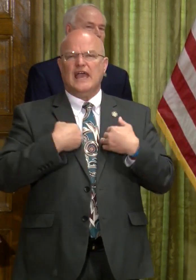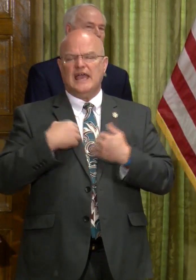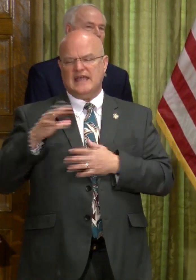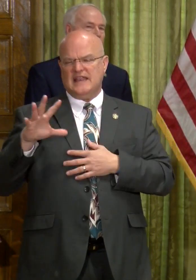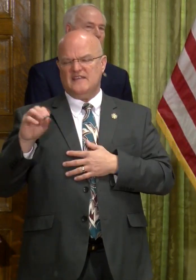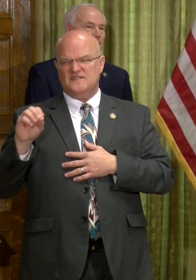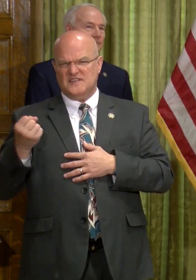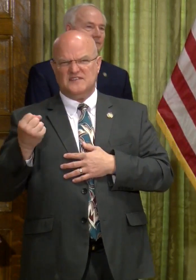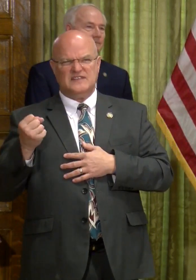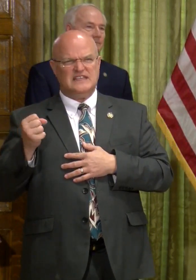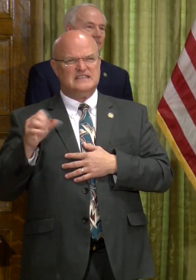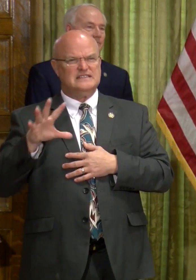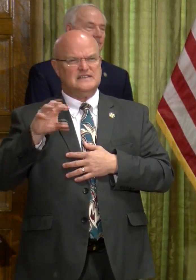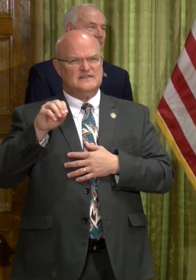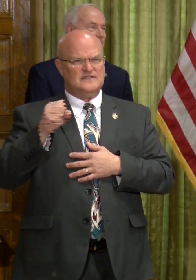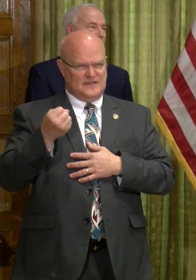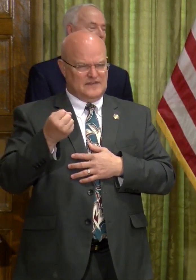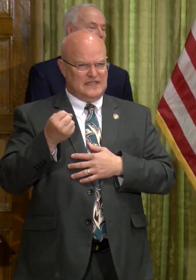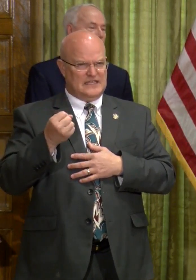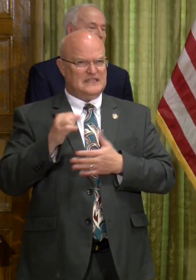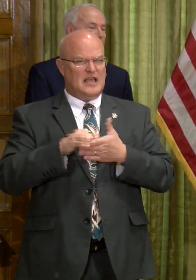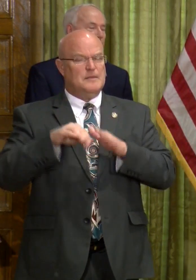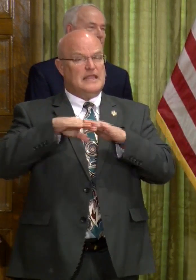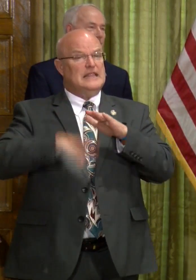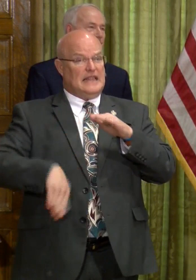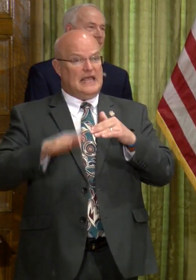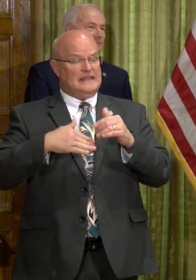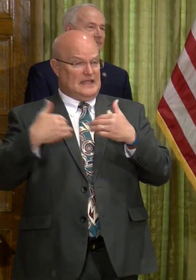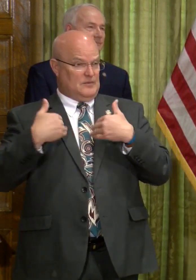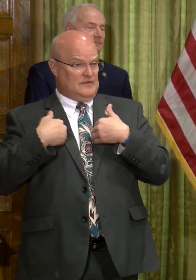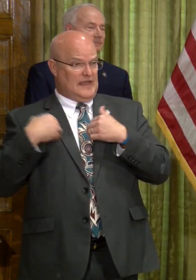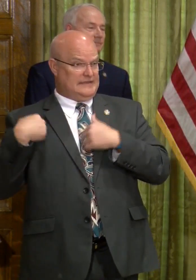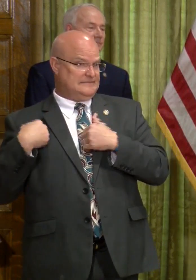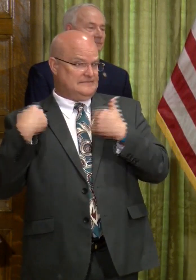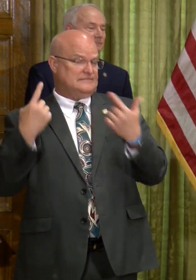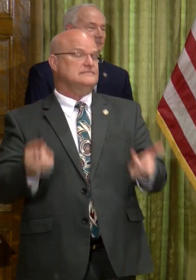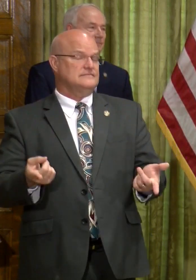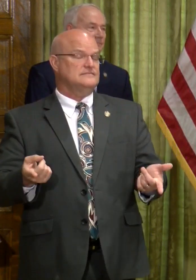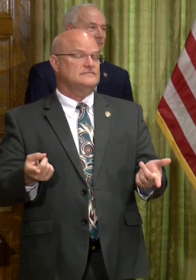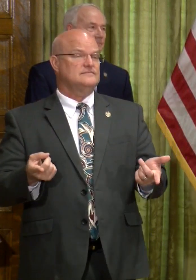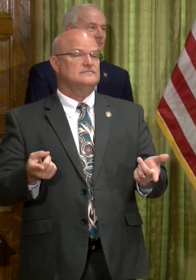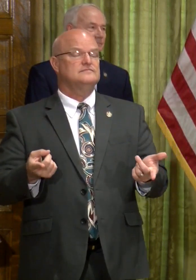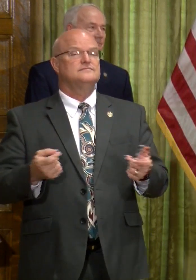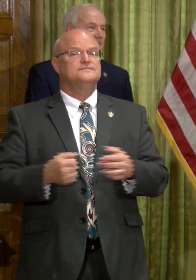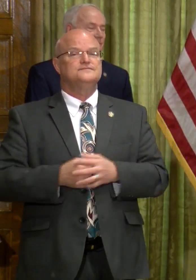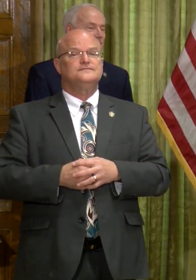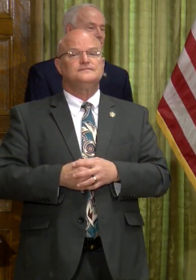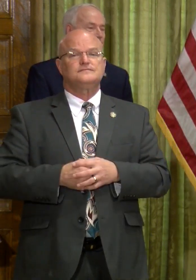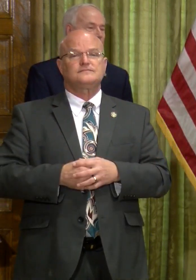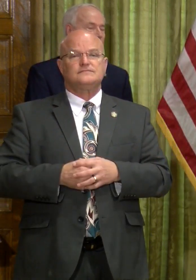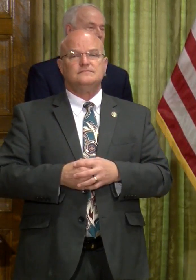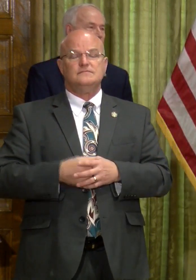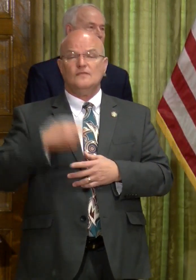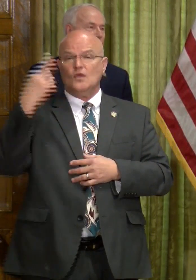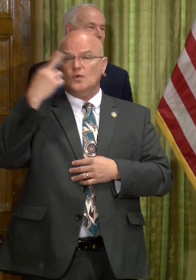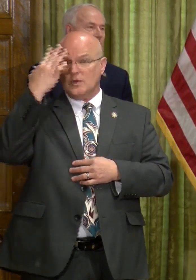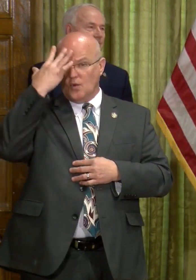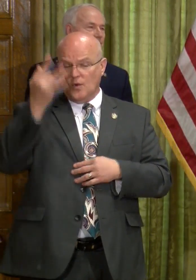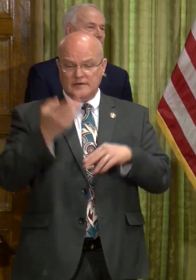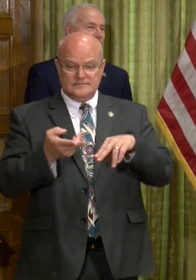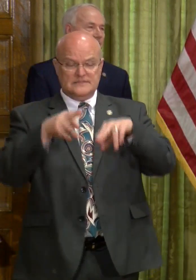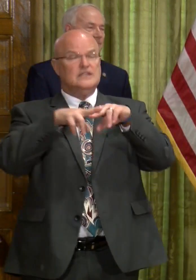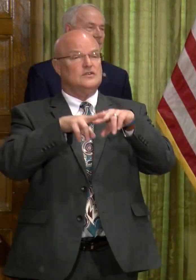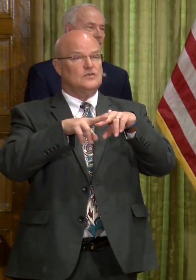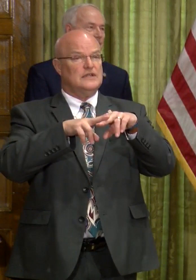the 50s, an increase each day, which had been less than we had been averaging prior to that. The reason for the